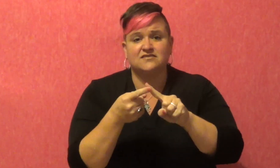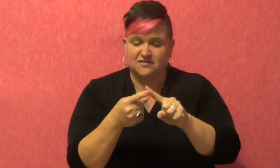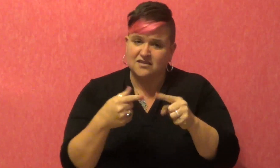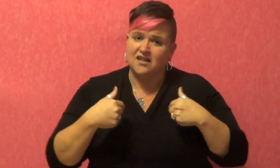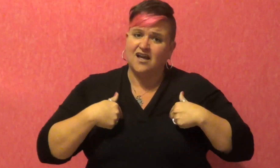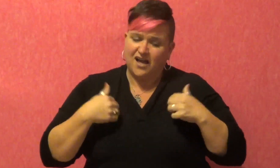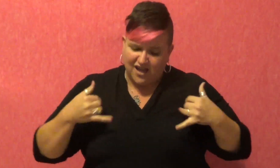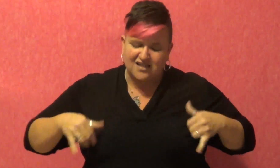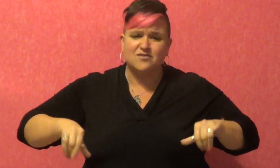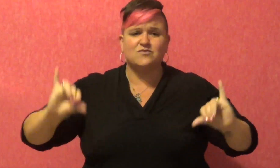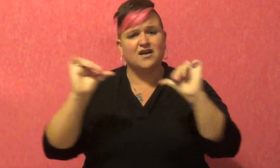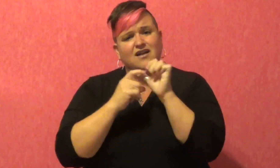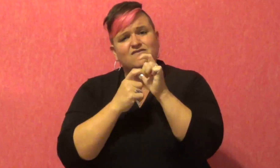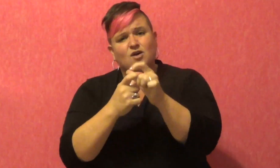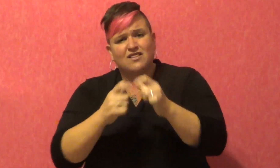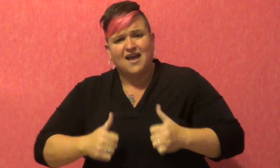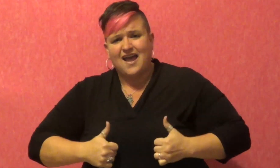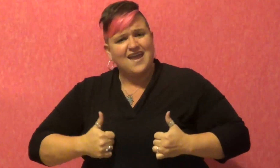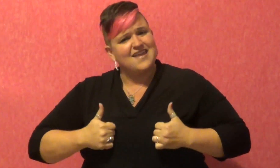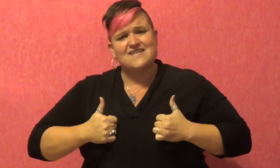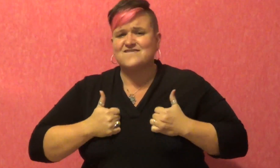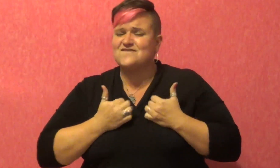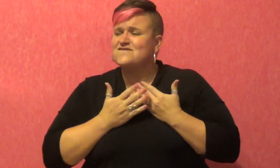I run for life